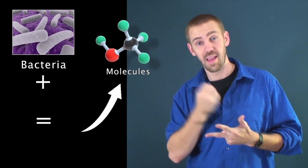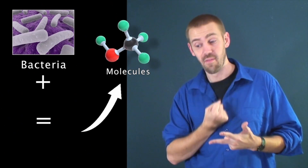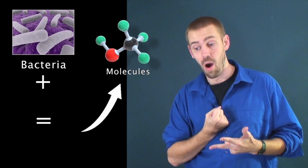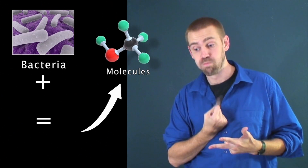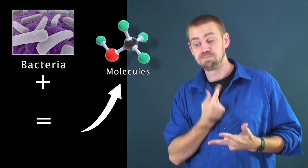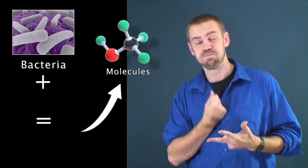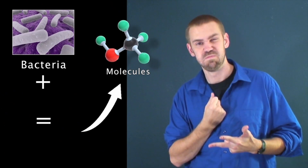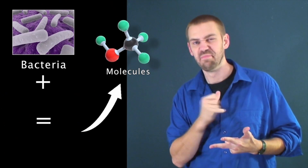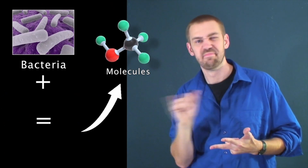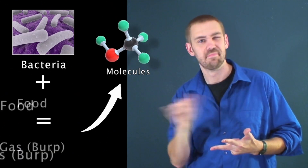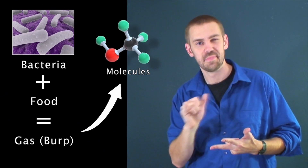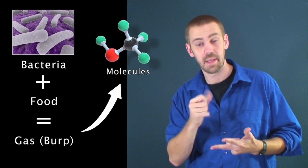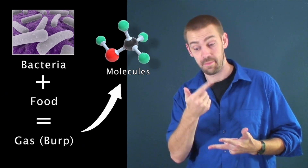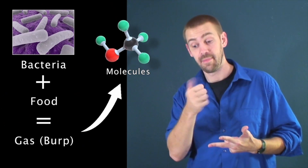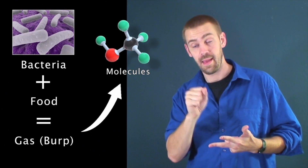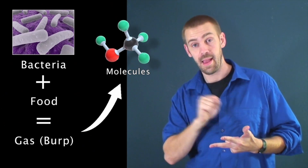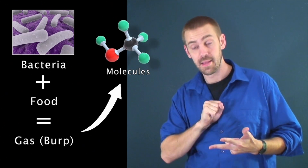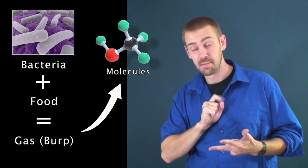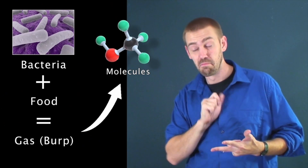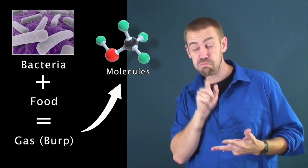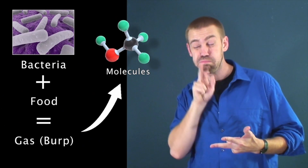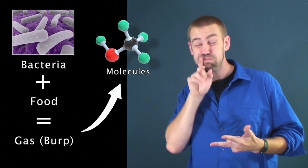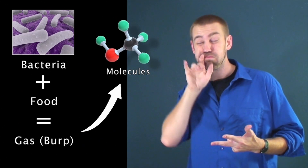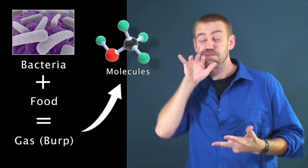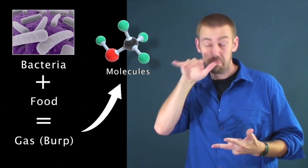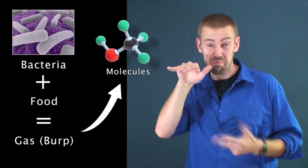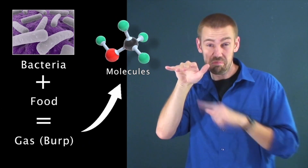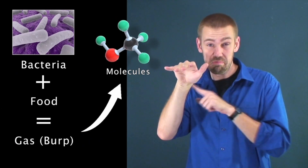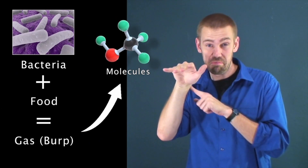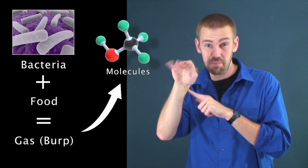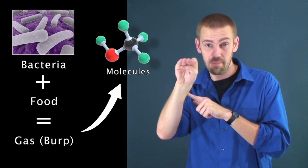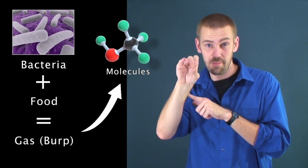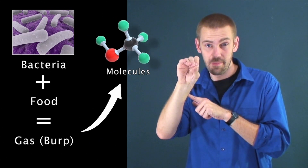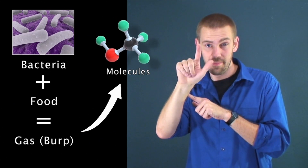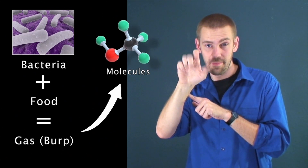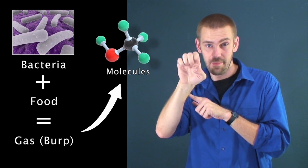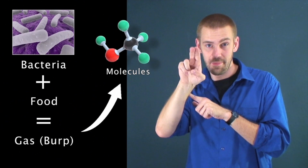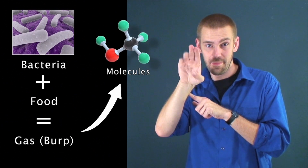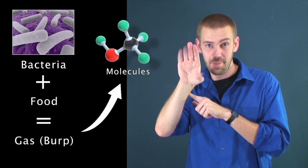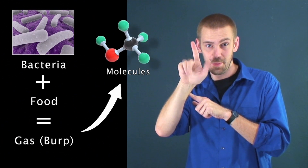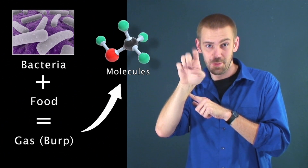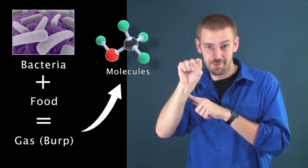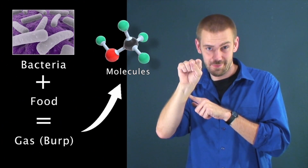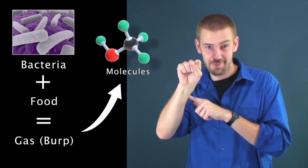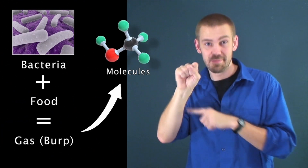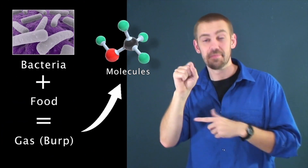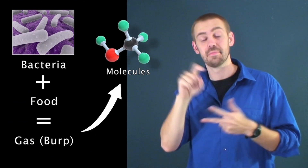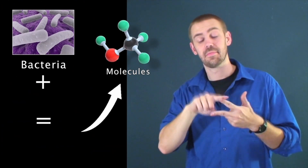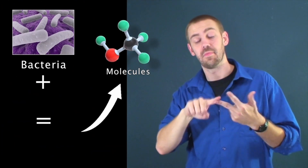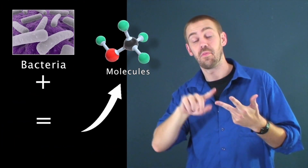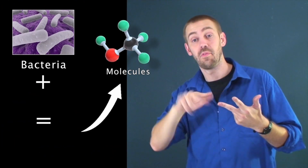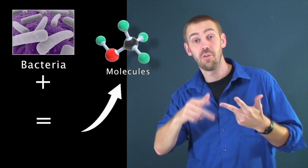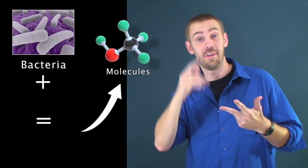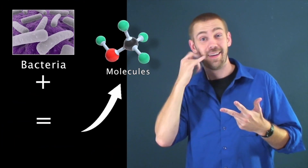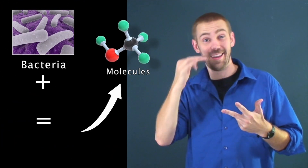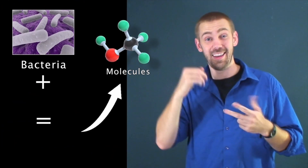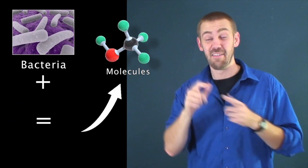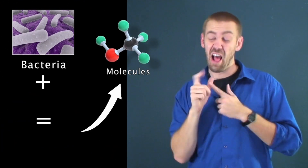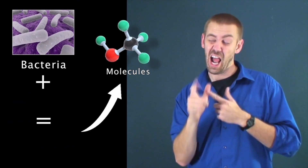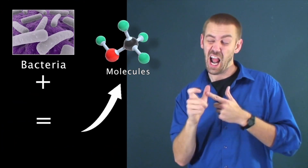about burping it's that same idea that gas comes up and it has molecules in it and last if you were to run a really long distance